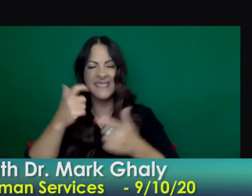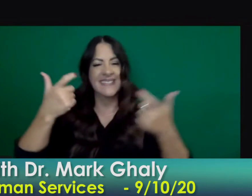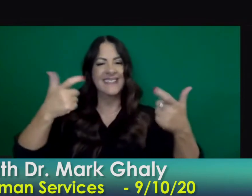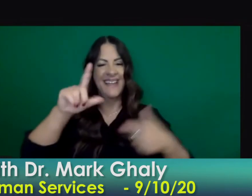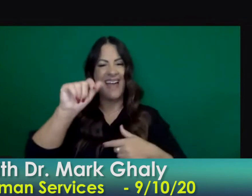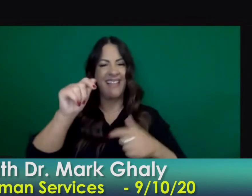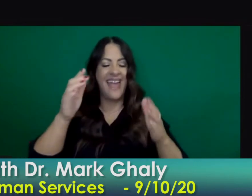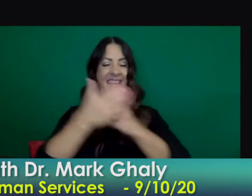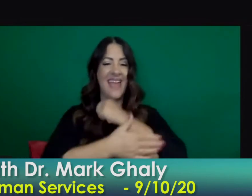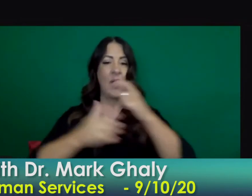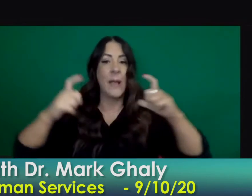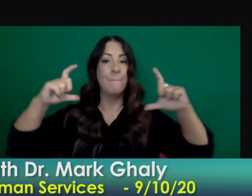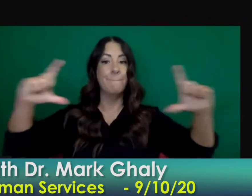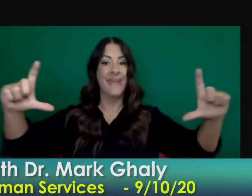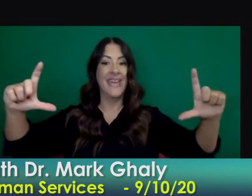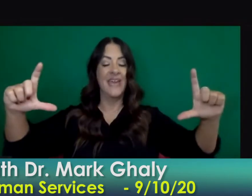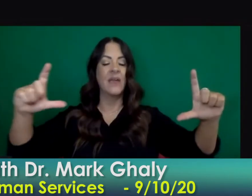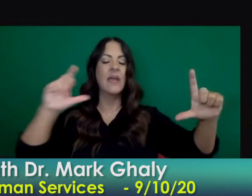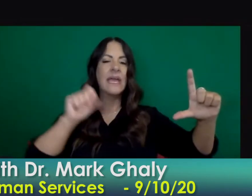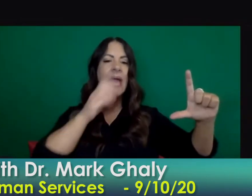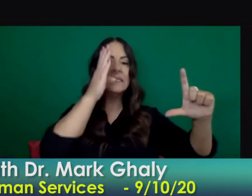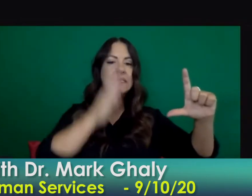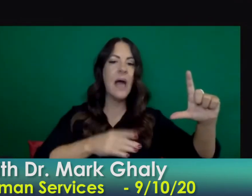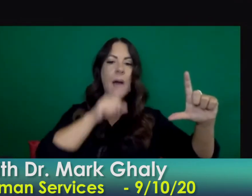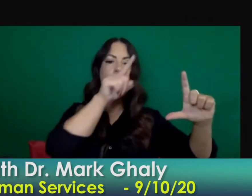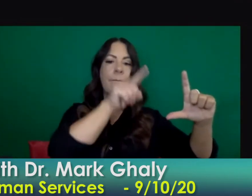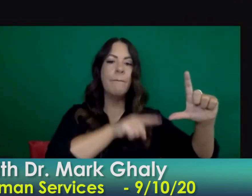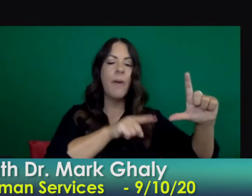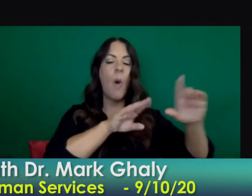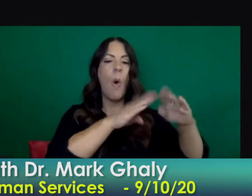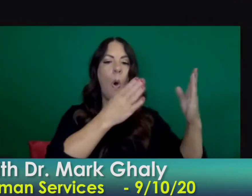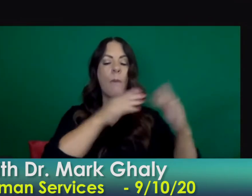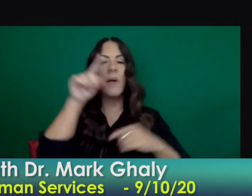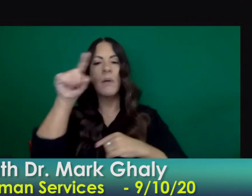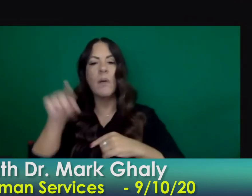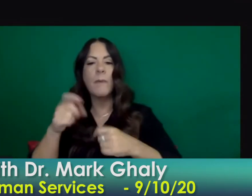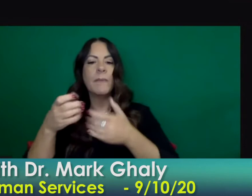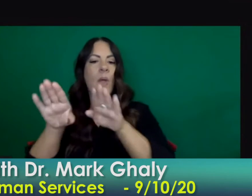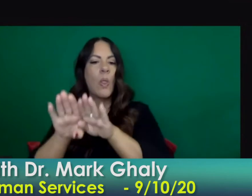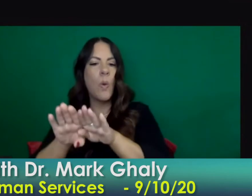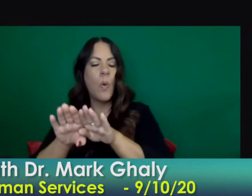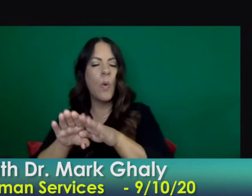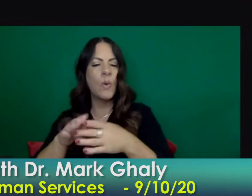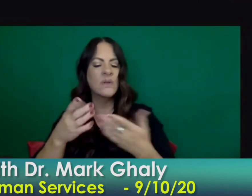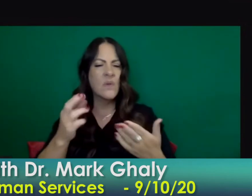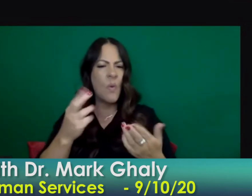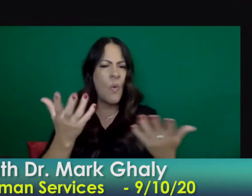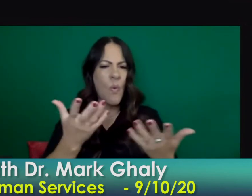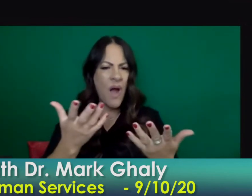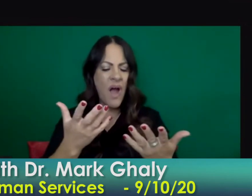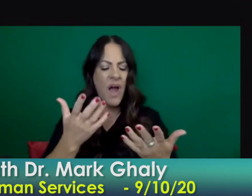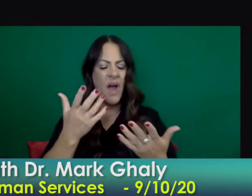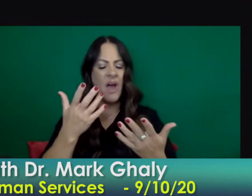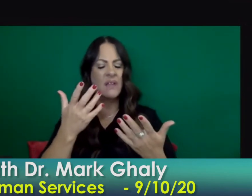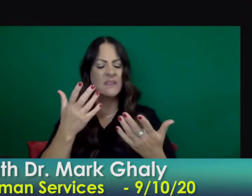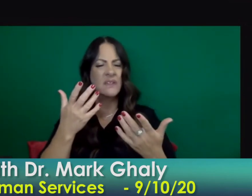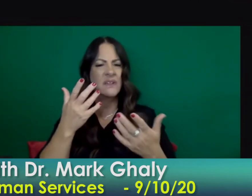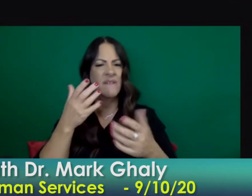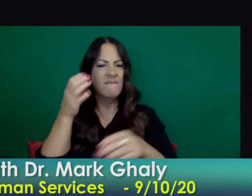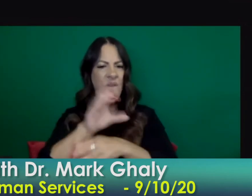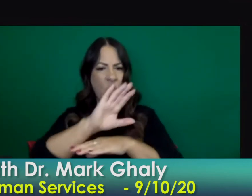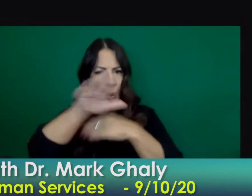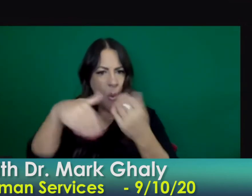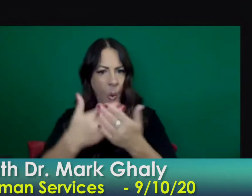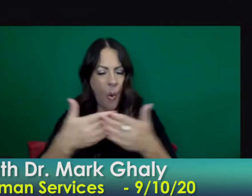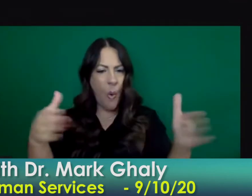reopen faster than others or is it important to to keep that as a uniform policy thanks yeah uh to your